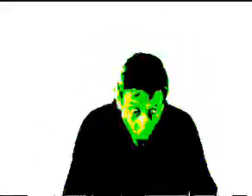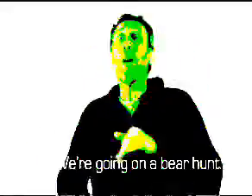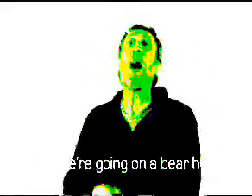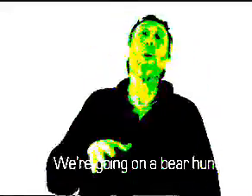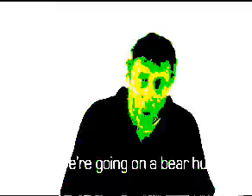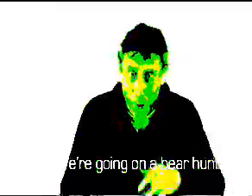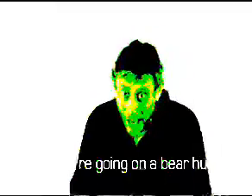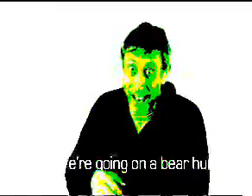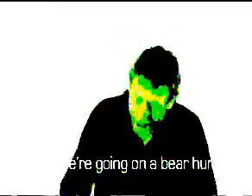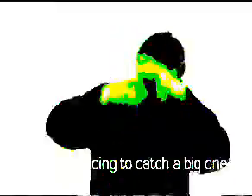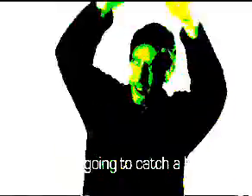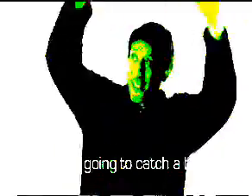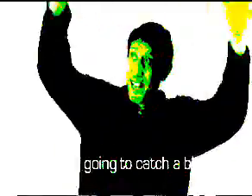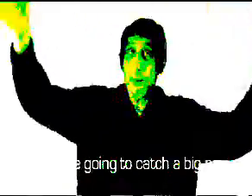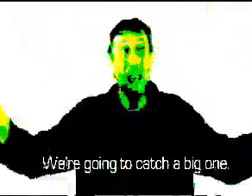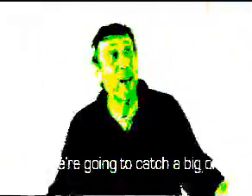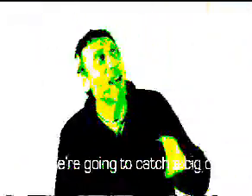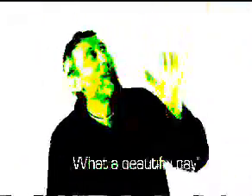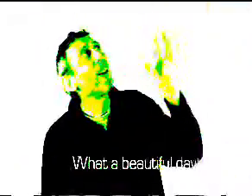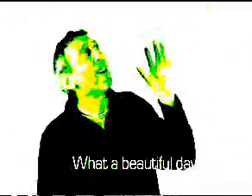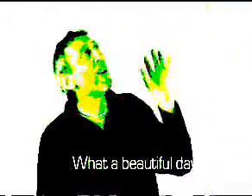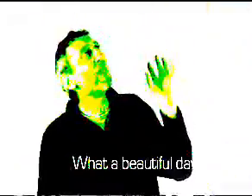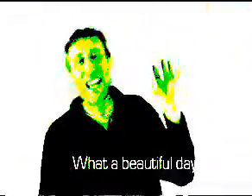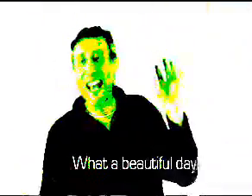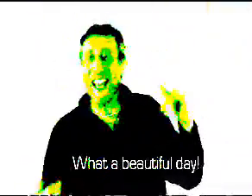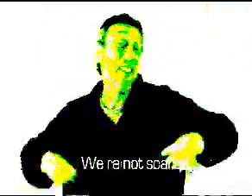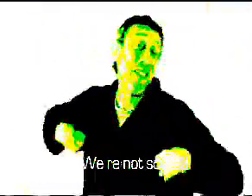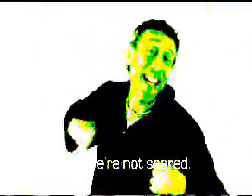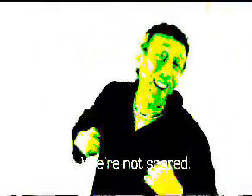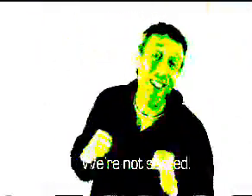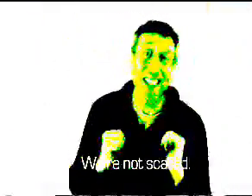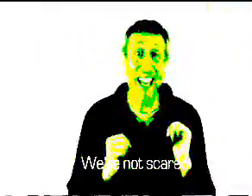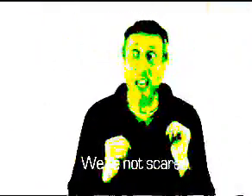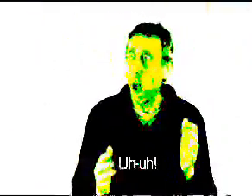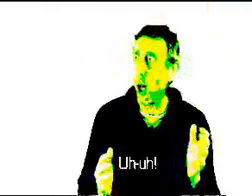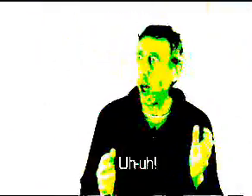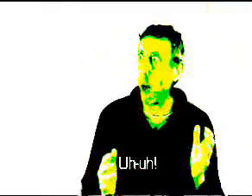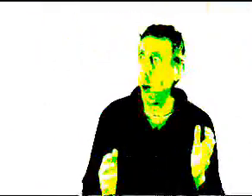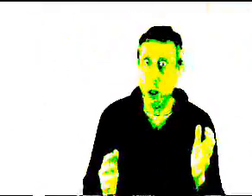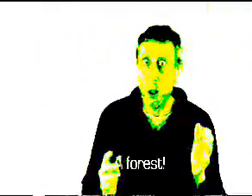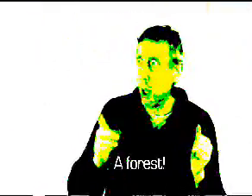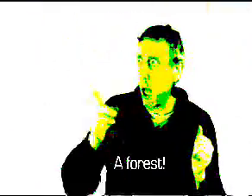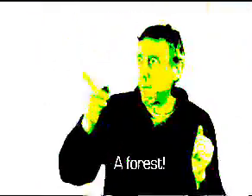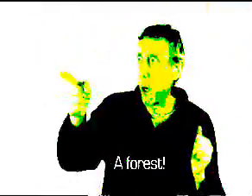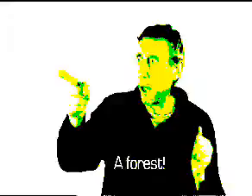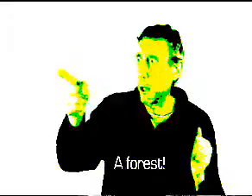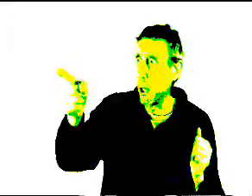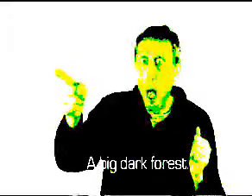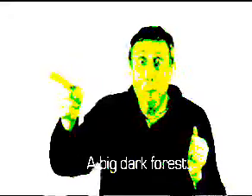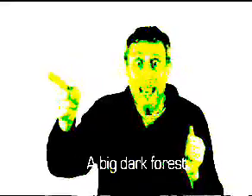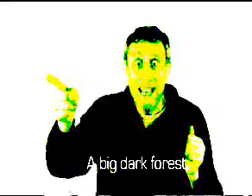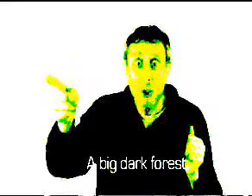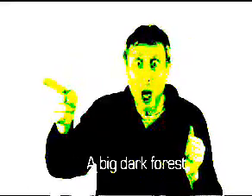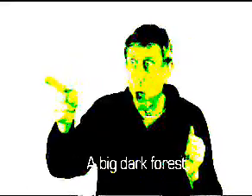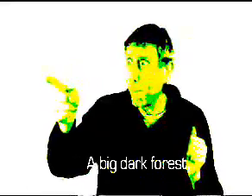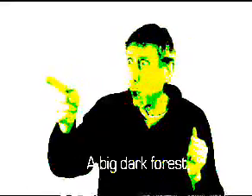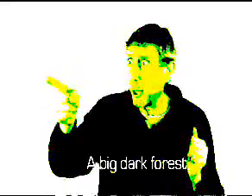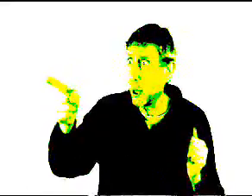We're going on a bear hunt we go to catch a big one What a beautiful day We're not scared Uh oh A forest A big dark forest